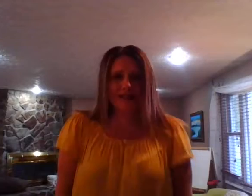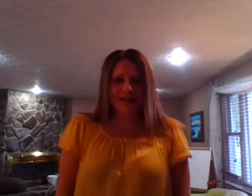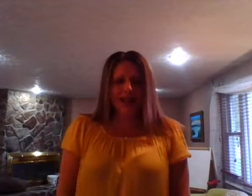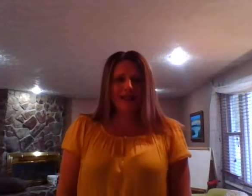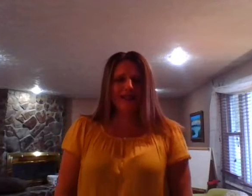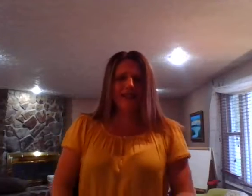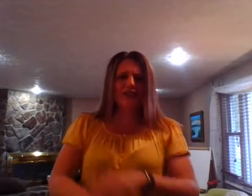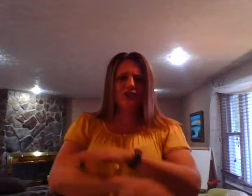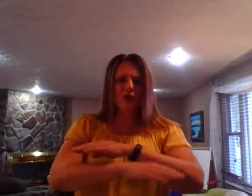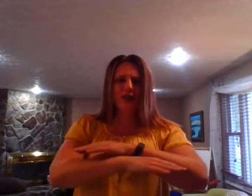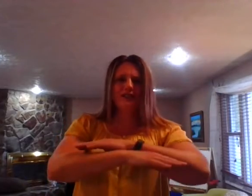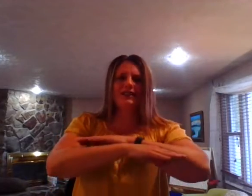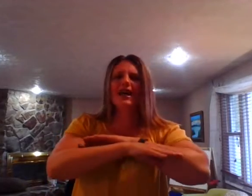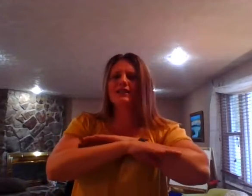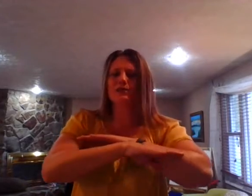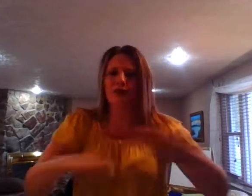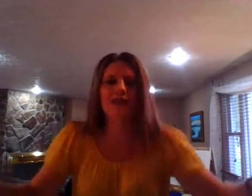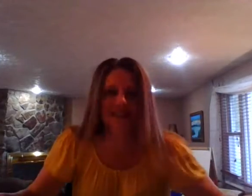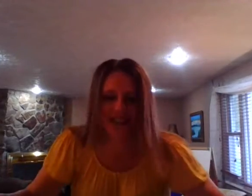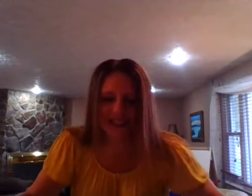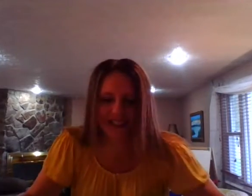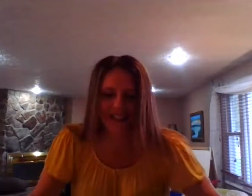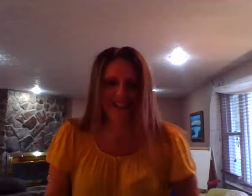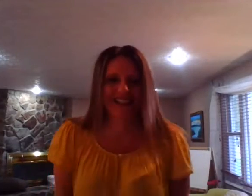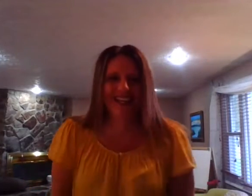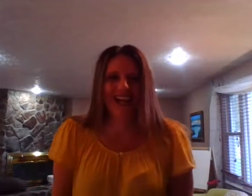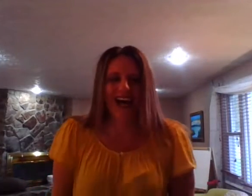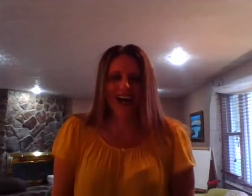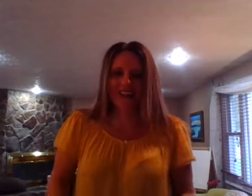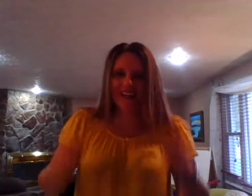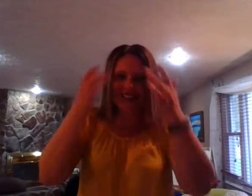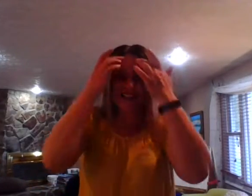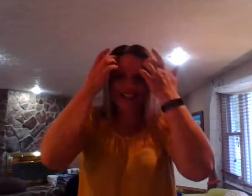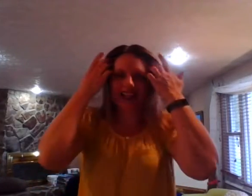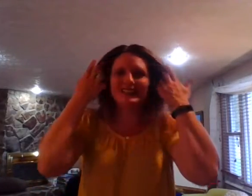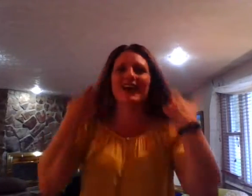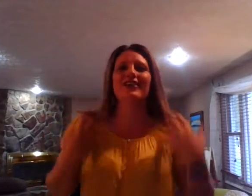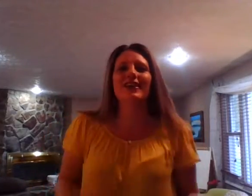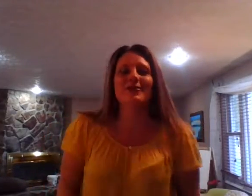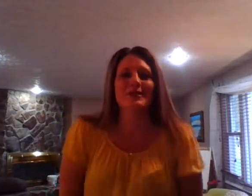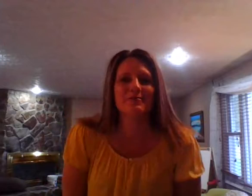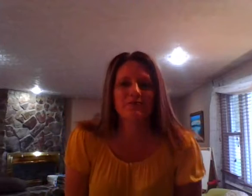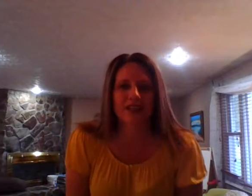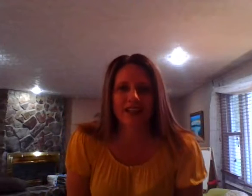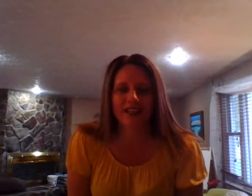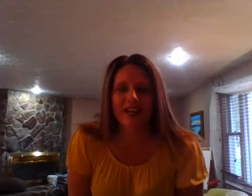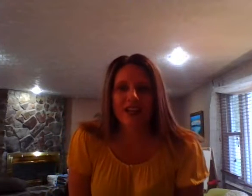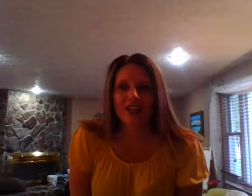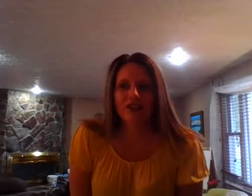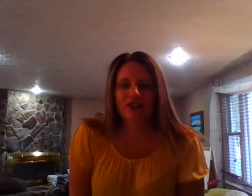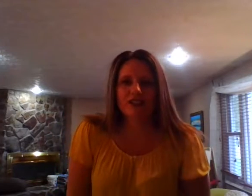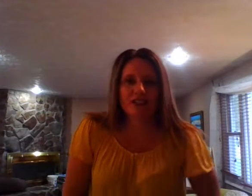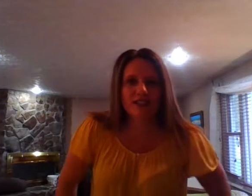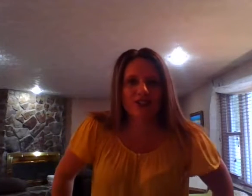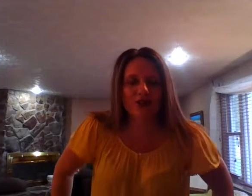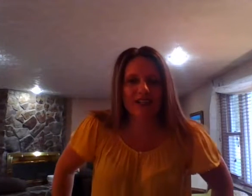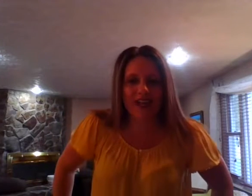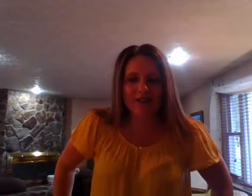10 is 20. That's plenty. All right. That's how it goes. Okay. If you need to listen to it again,